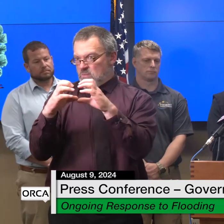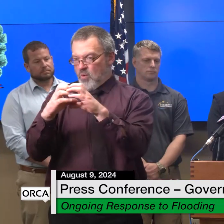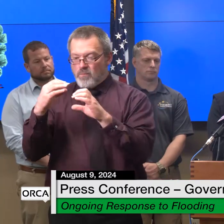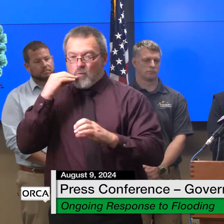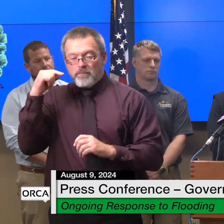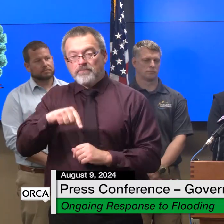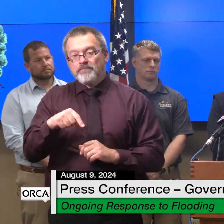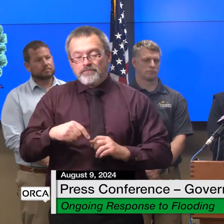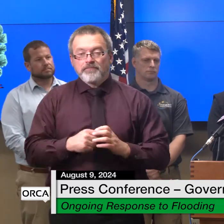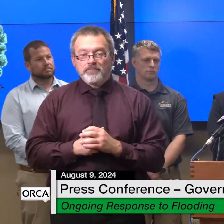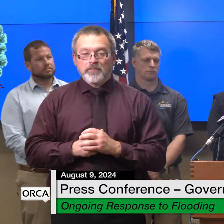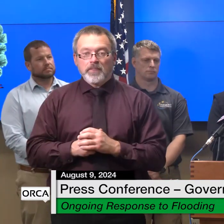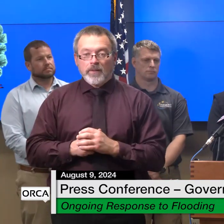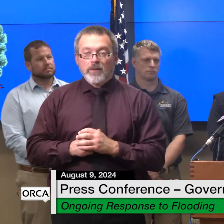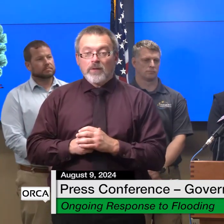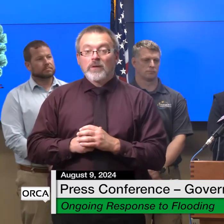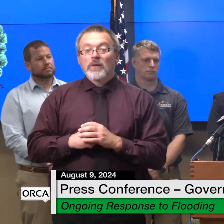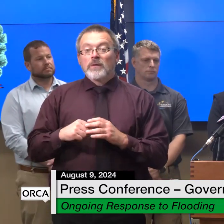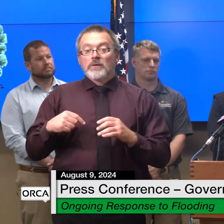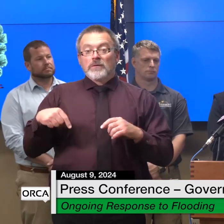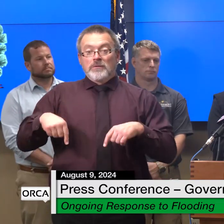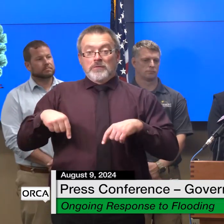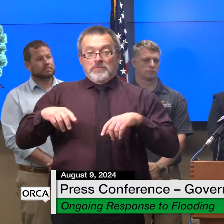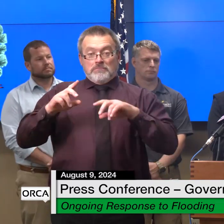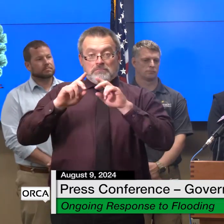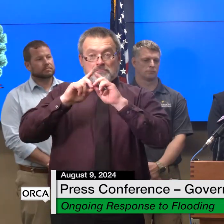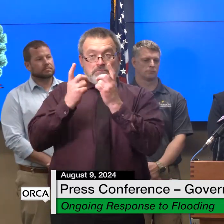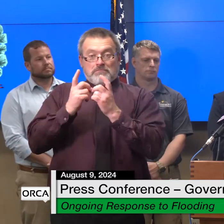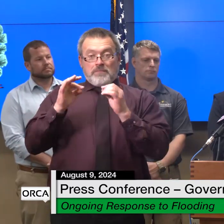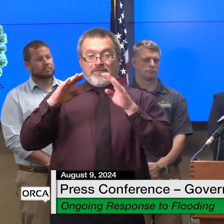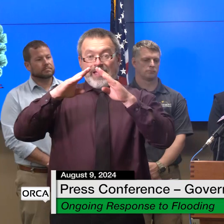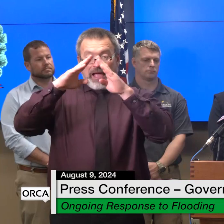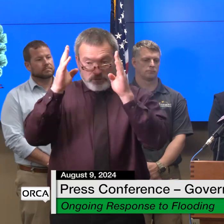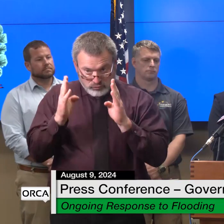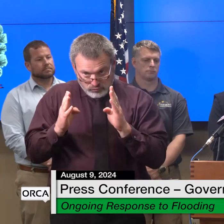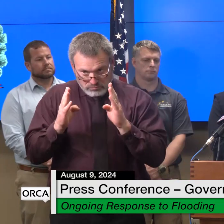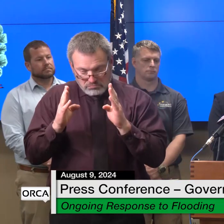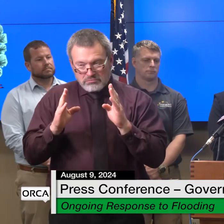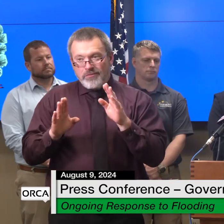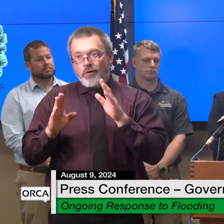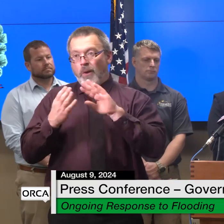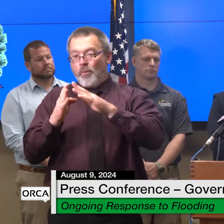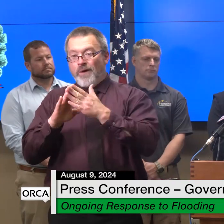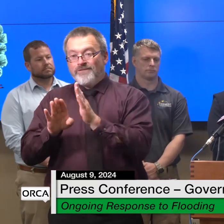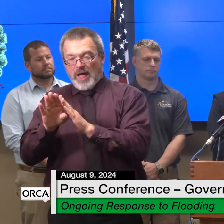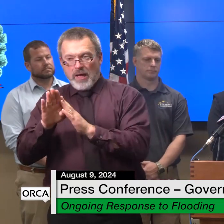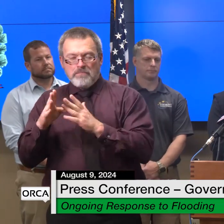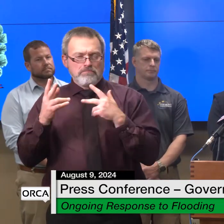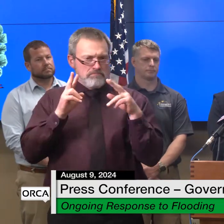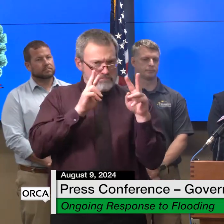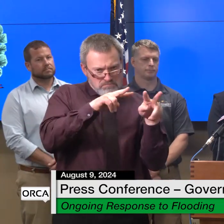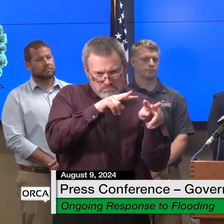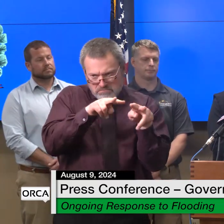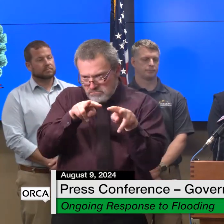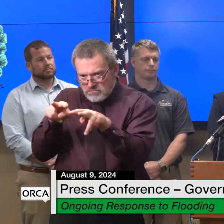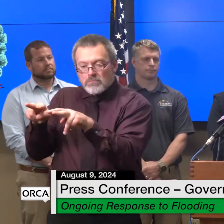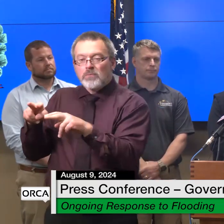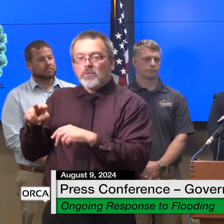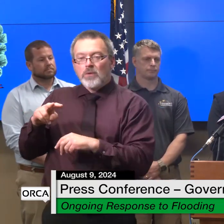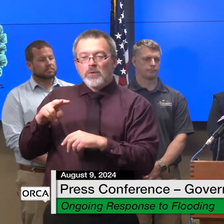by the department and the department of housing and community development as you've heard us say countless times